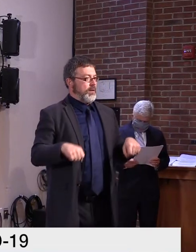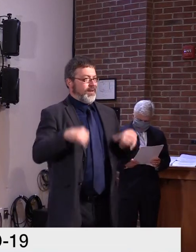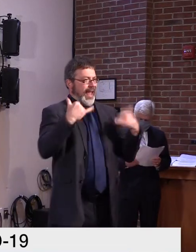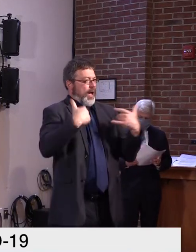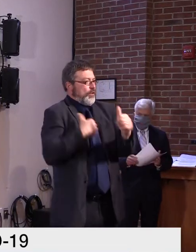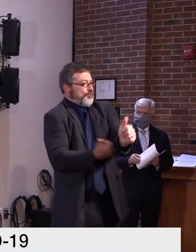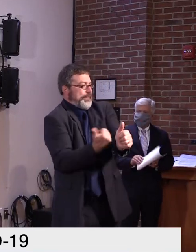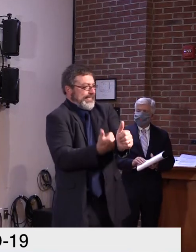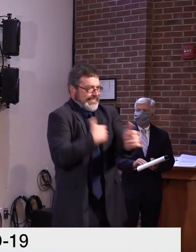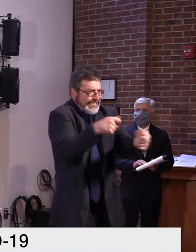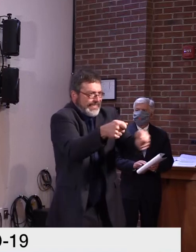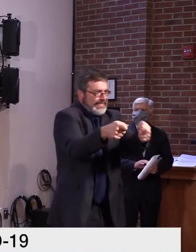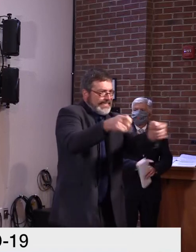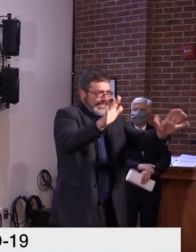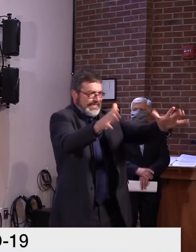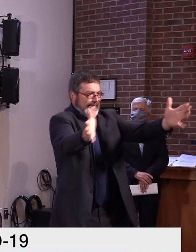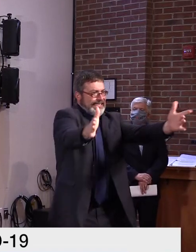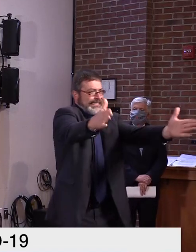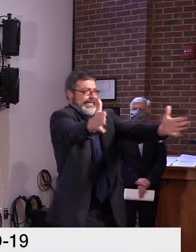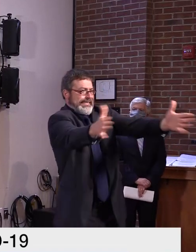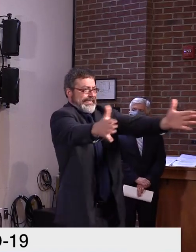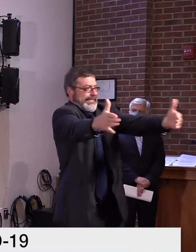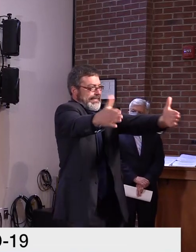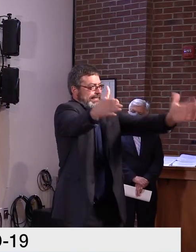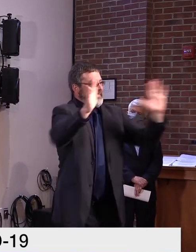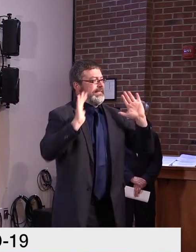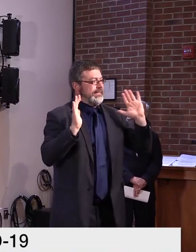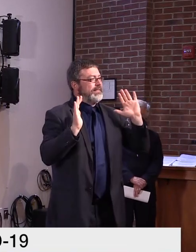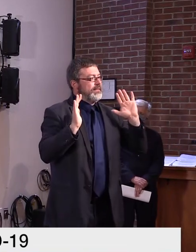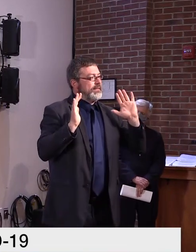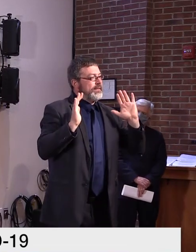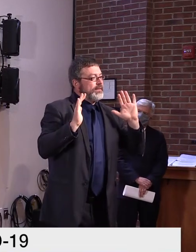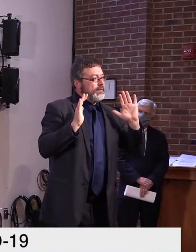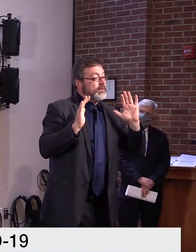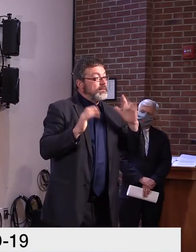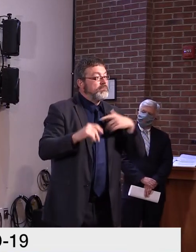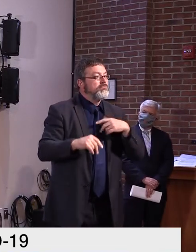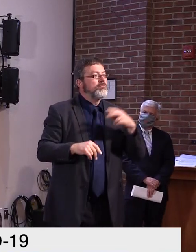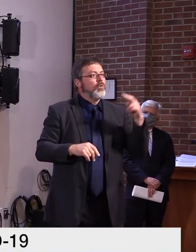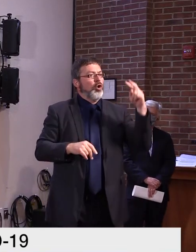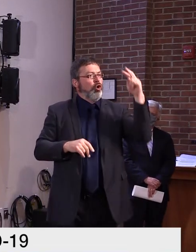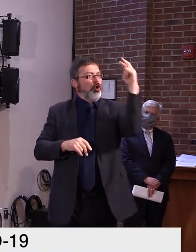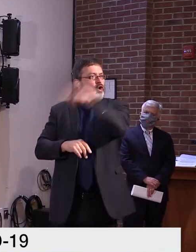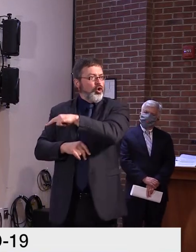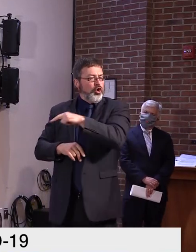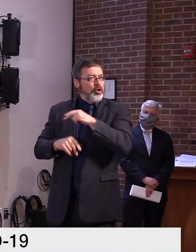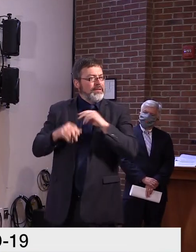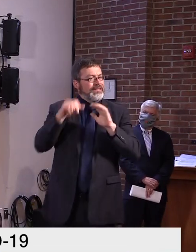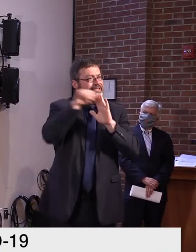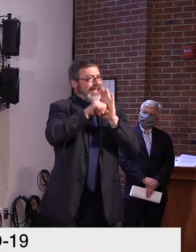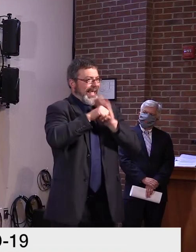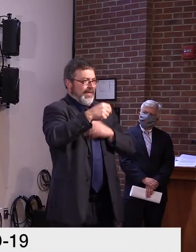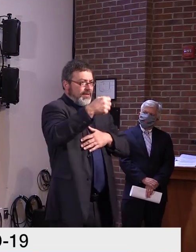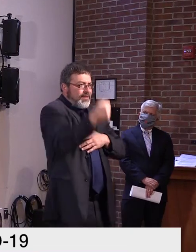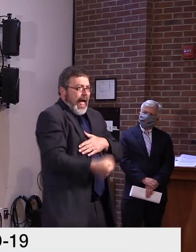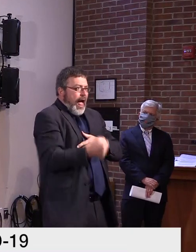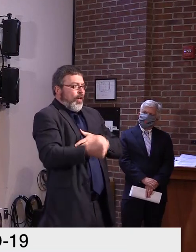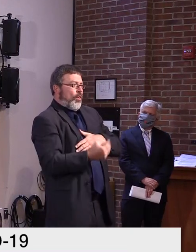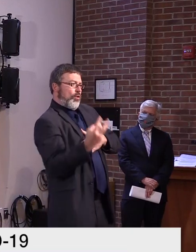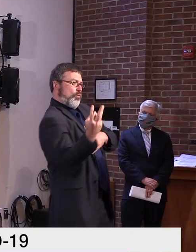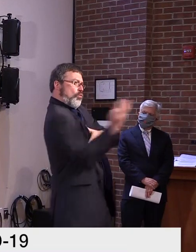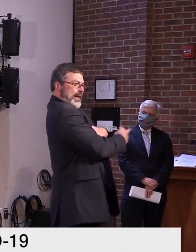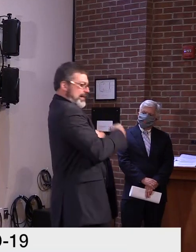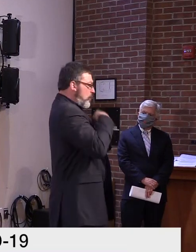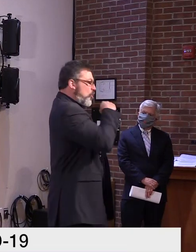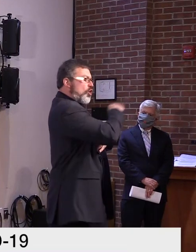higher levels of virus, but they're restarting successfully, we need to learn from that too. Um, but it'll all be a